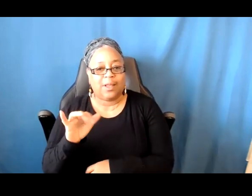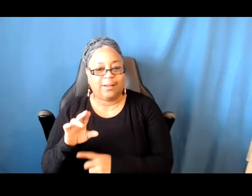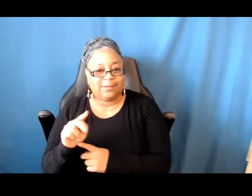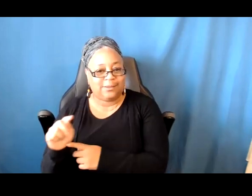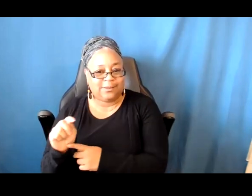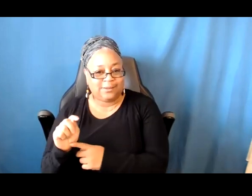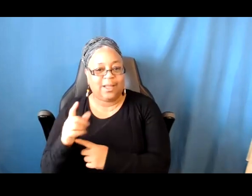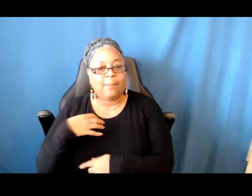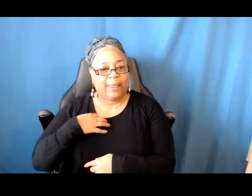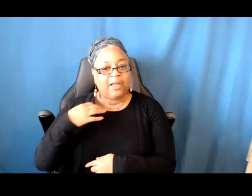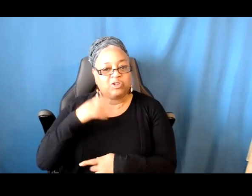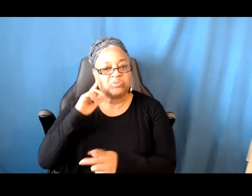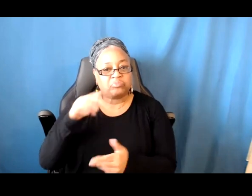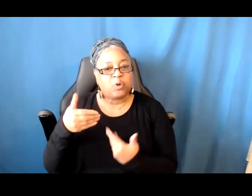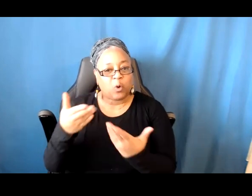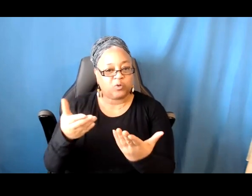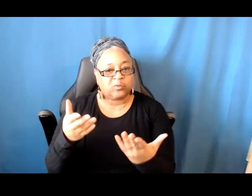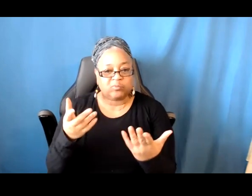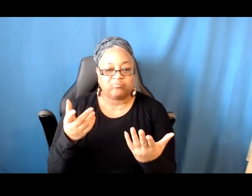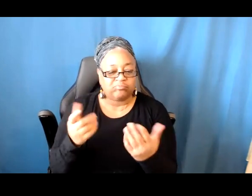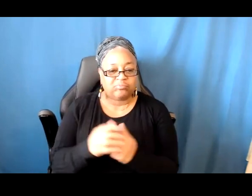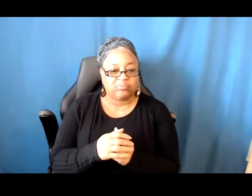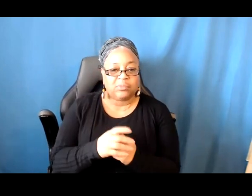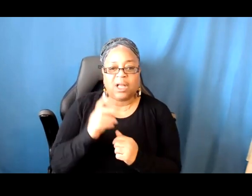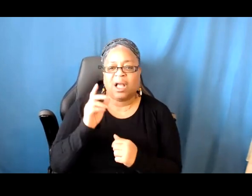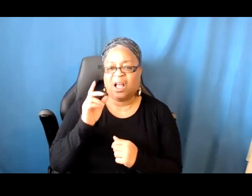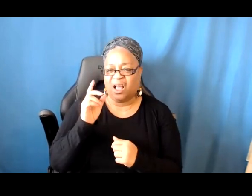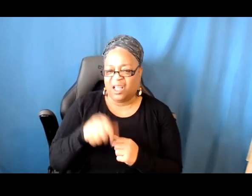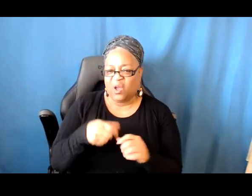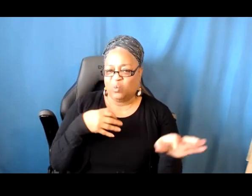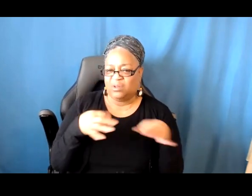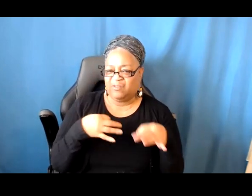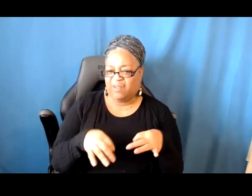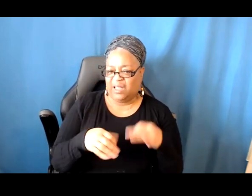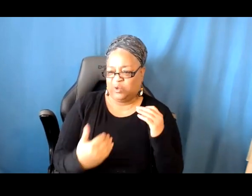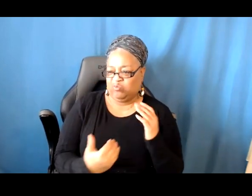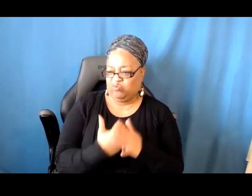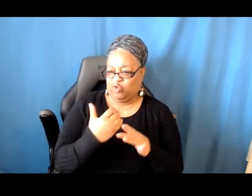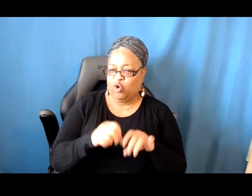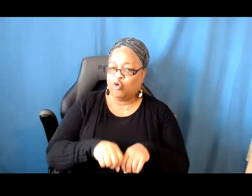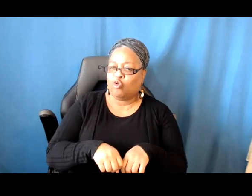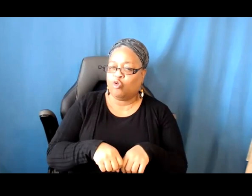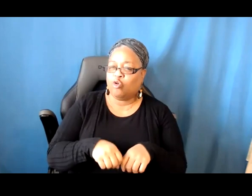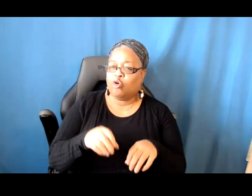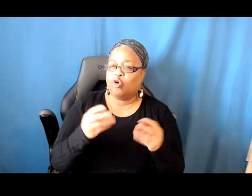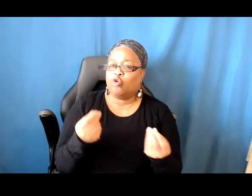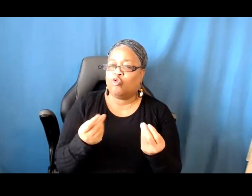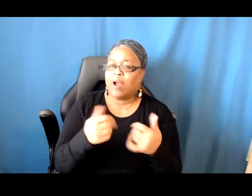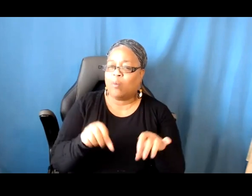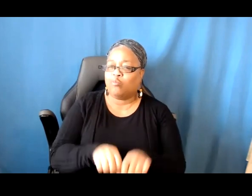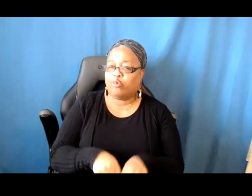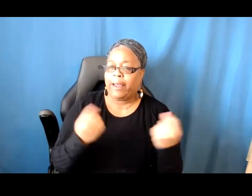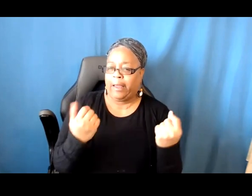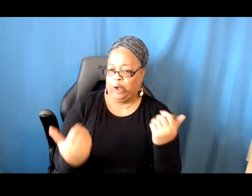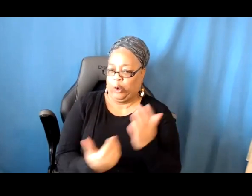Can we define groundbreaking more specifically? That is actually always a very difficult thing to do. I would say in some